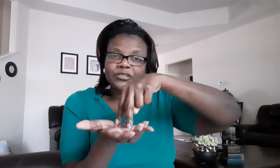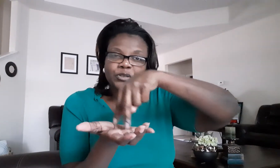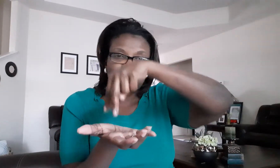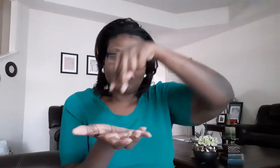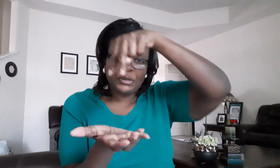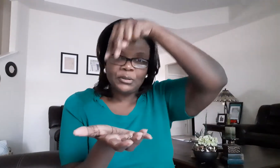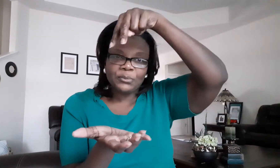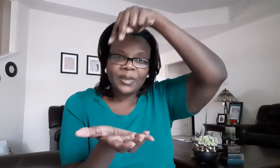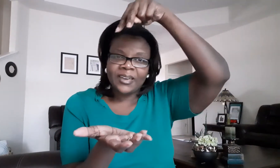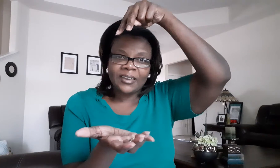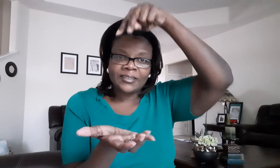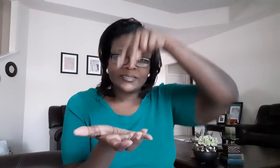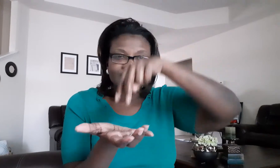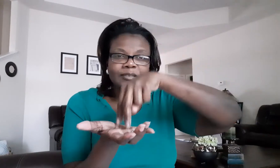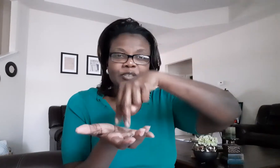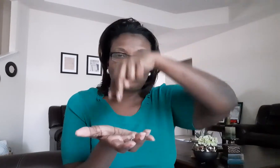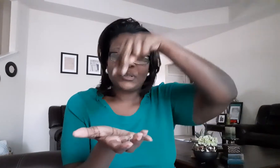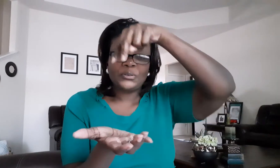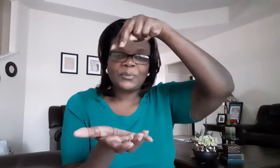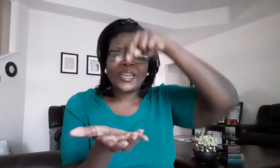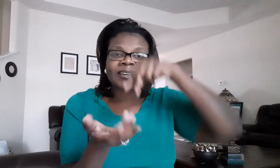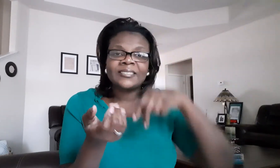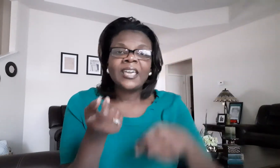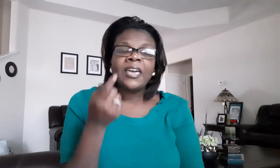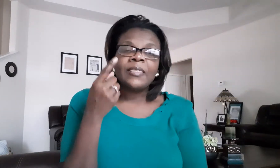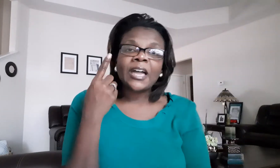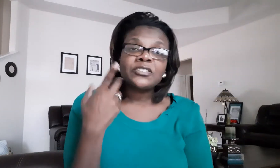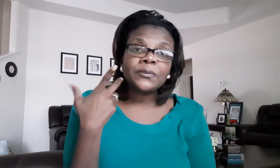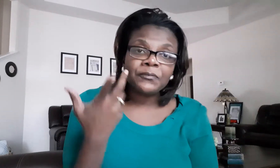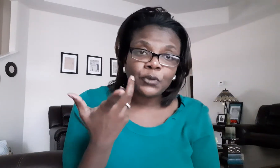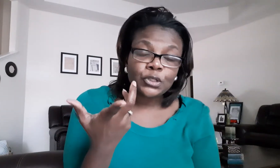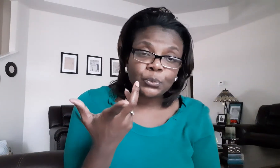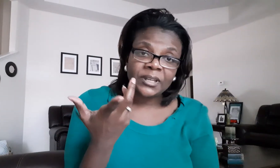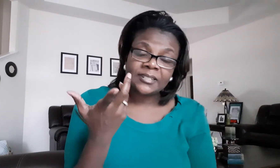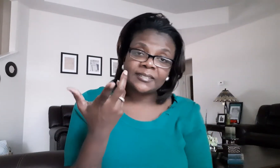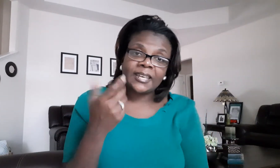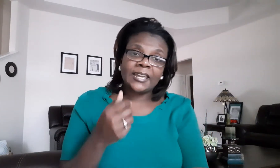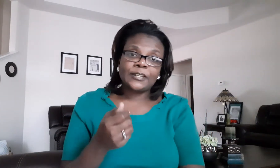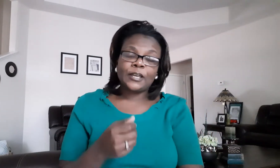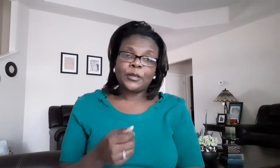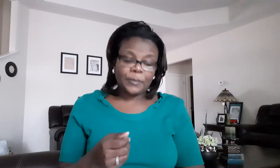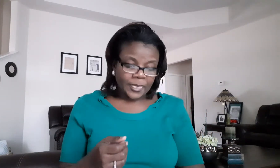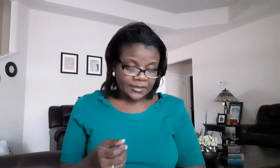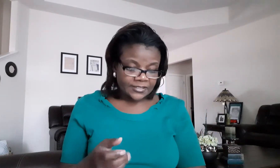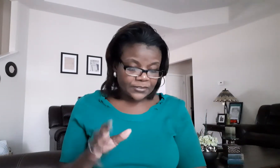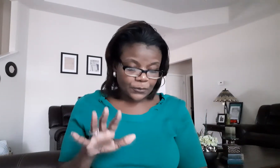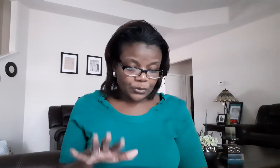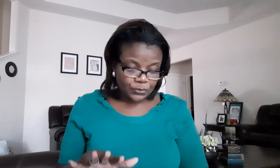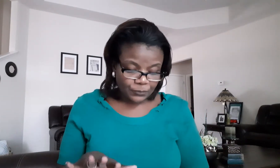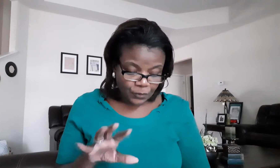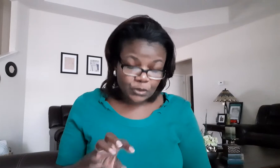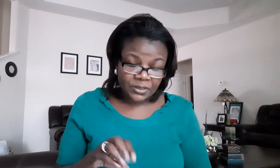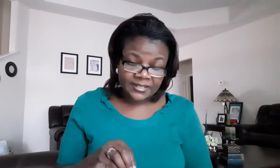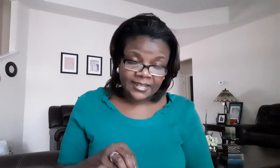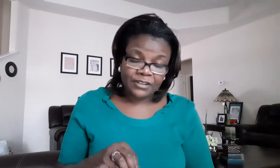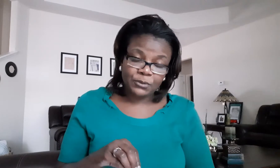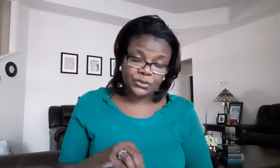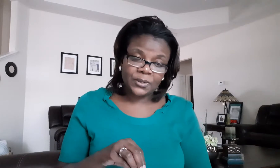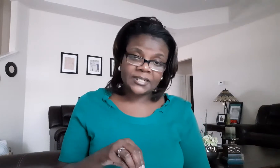spirit to rise spirit to rise that's the first way to sign um that's his first first way to sign resurrected